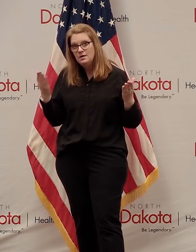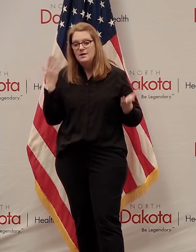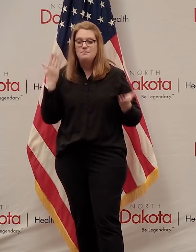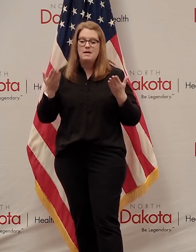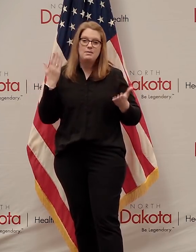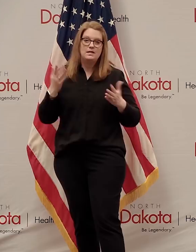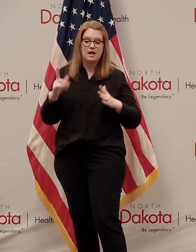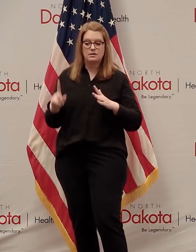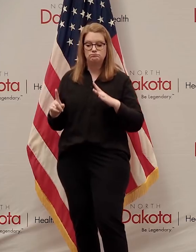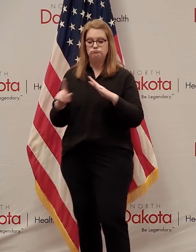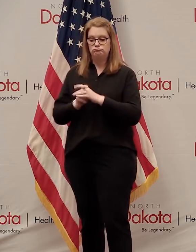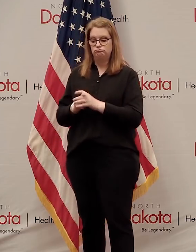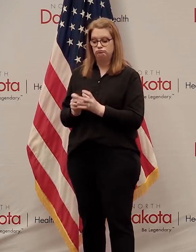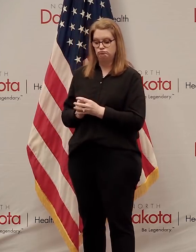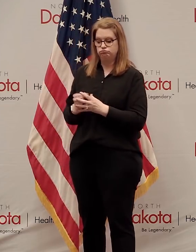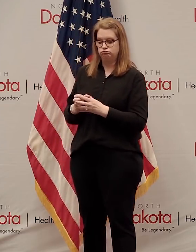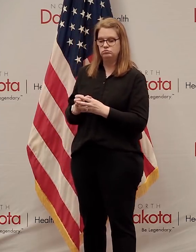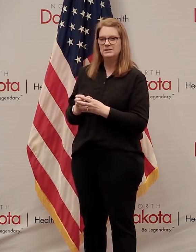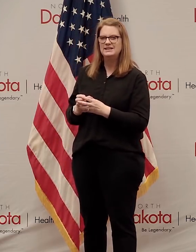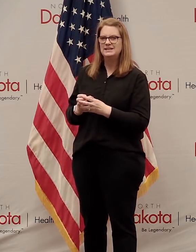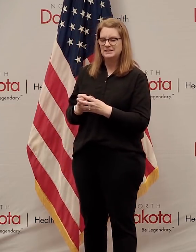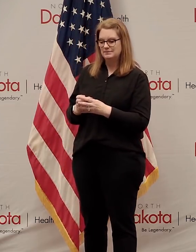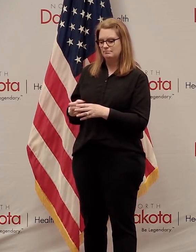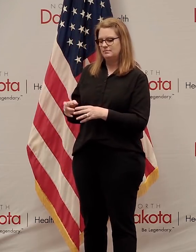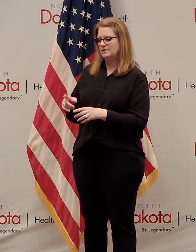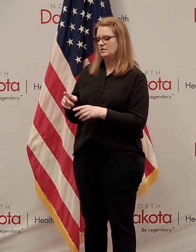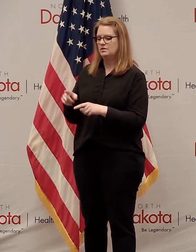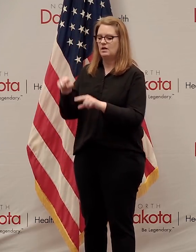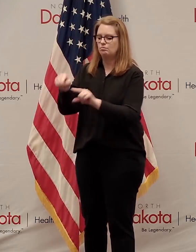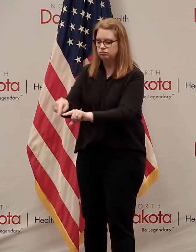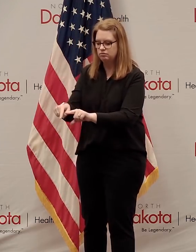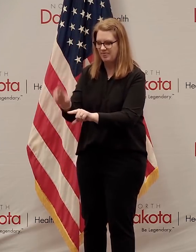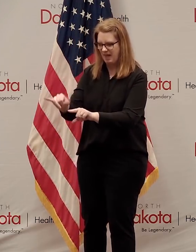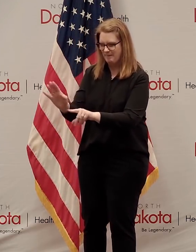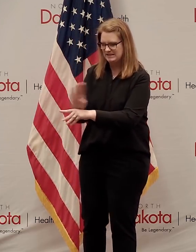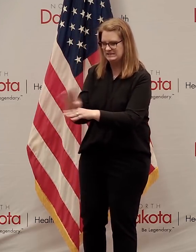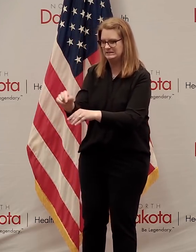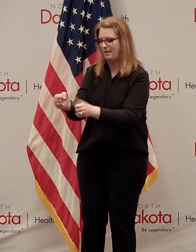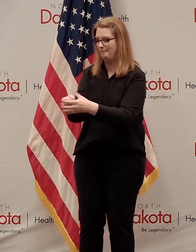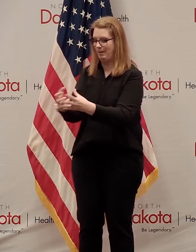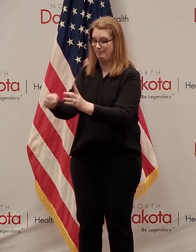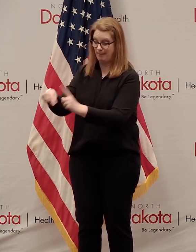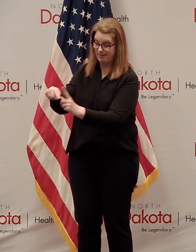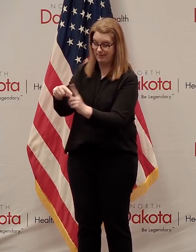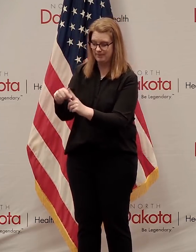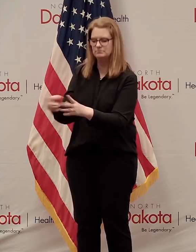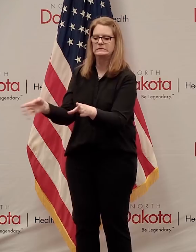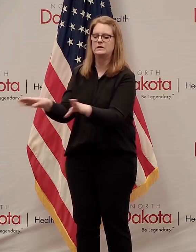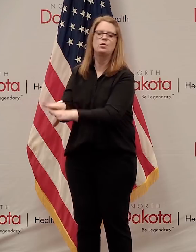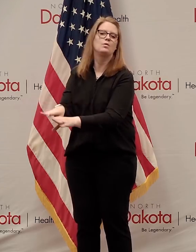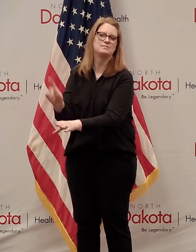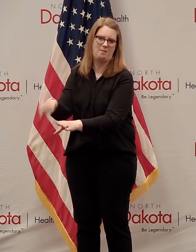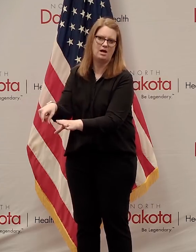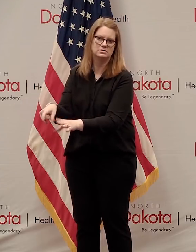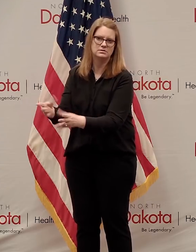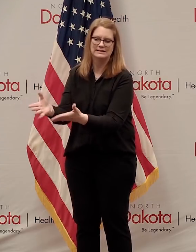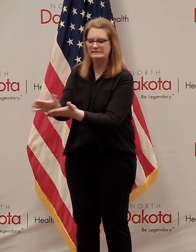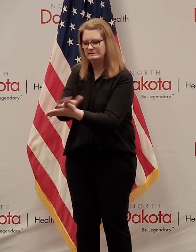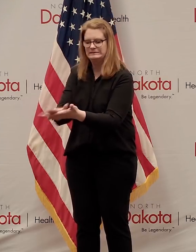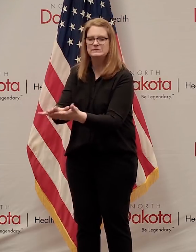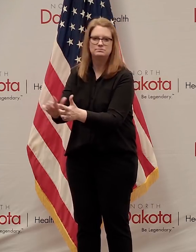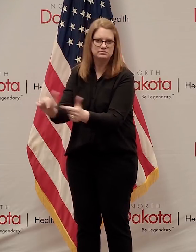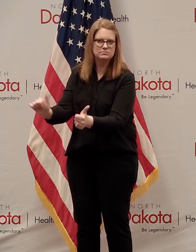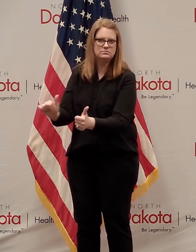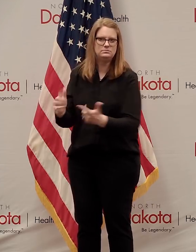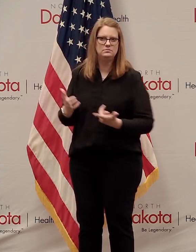So they would be, it'd be much more targeted down to maybe the individual businesses, you know, versus a statewide thing. I mean,